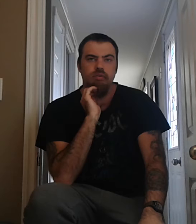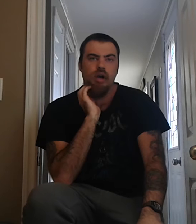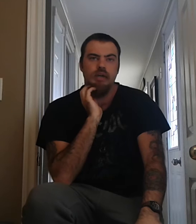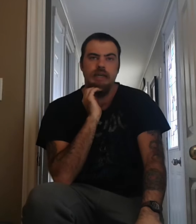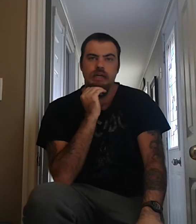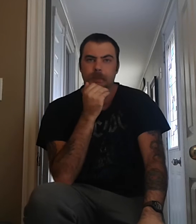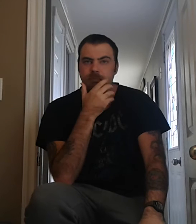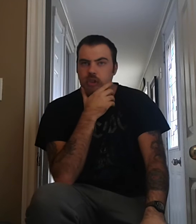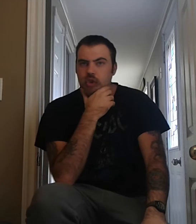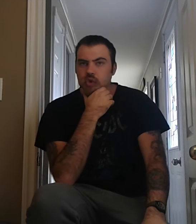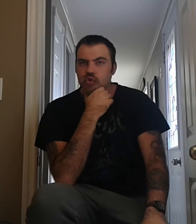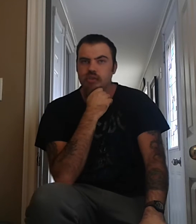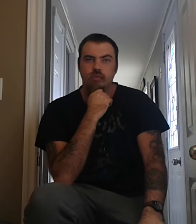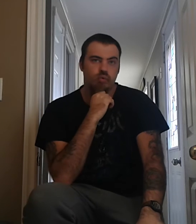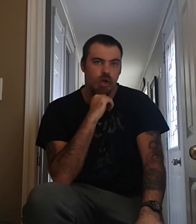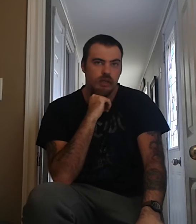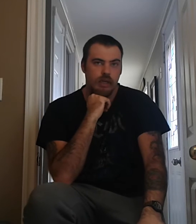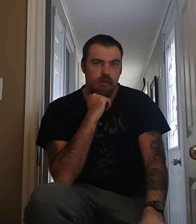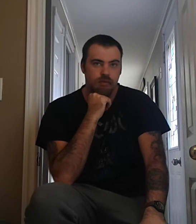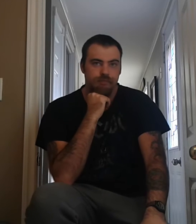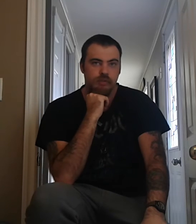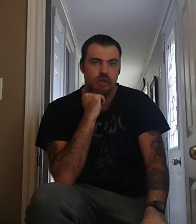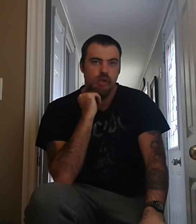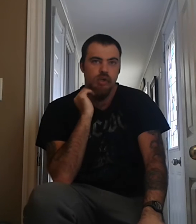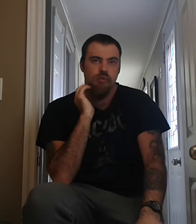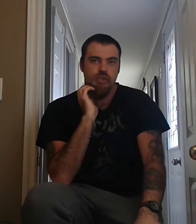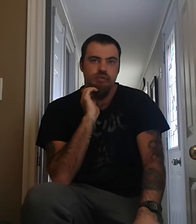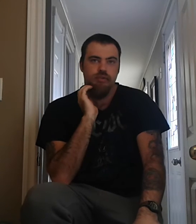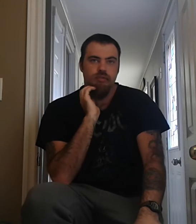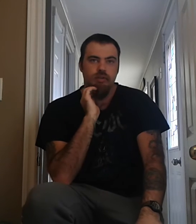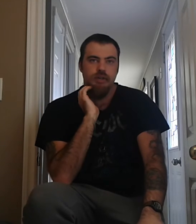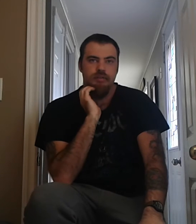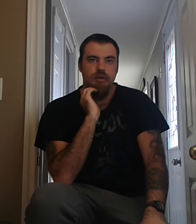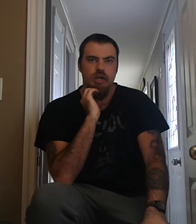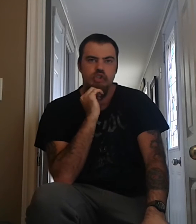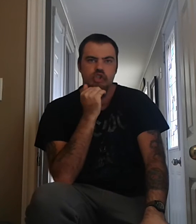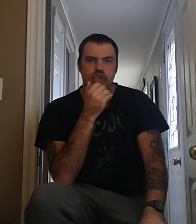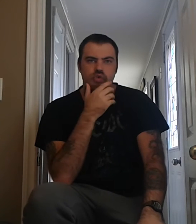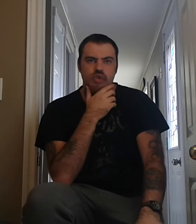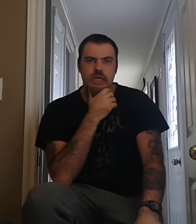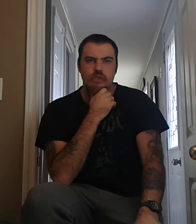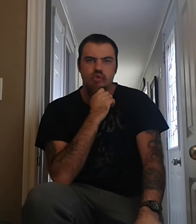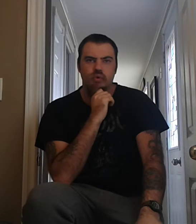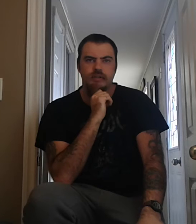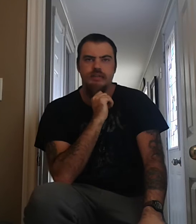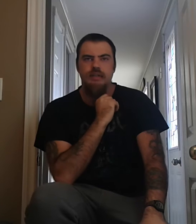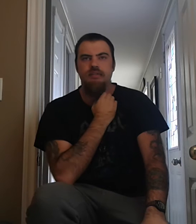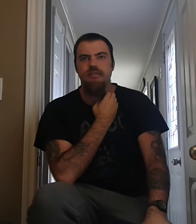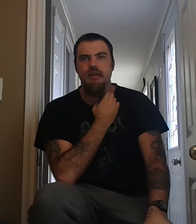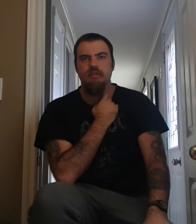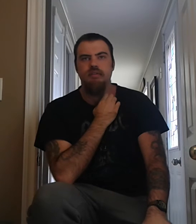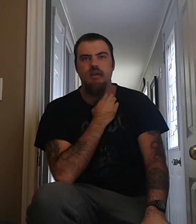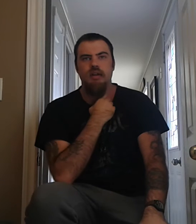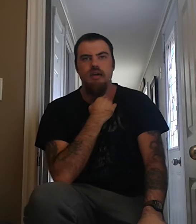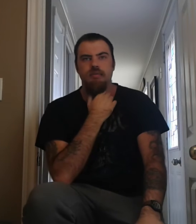rockin' blues rock album, which was released on June 26th of